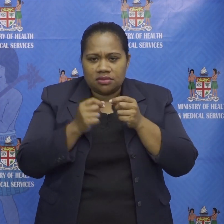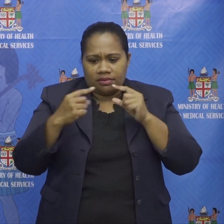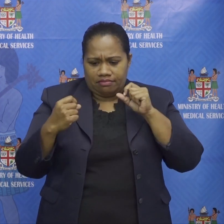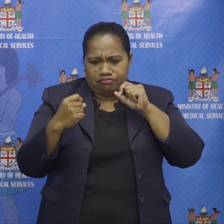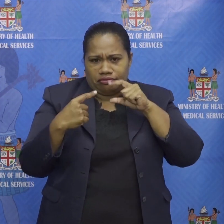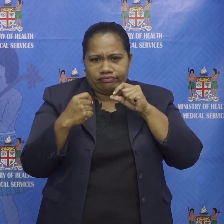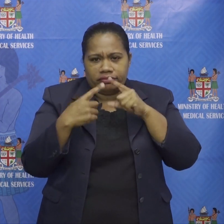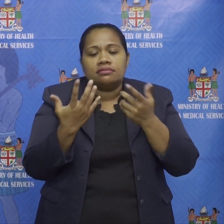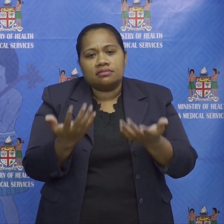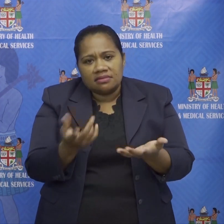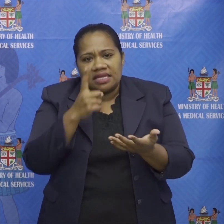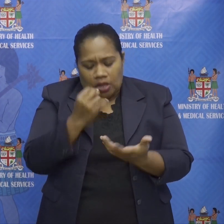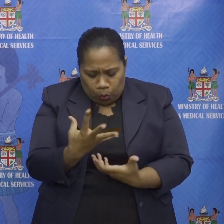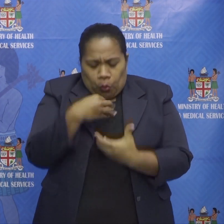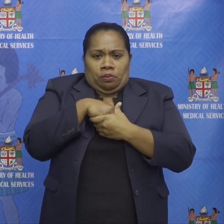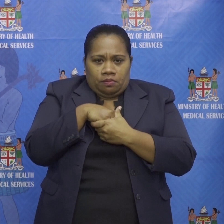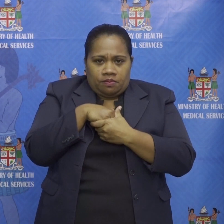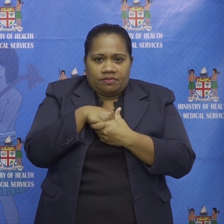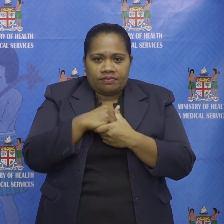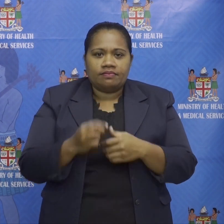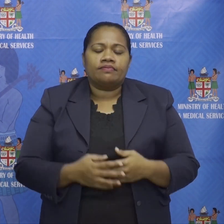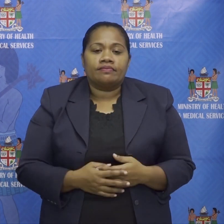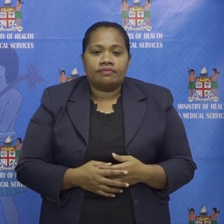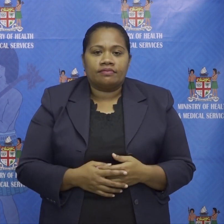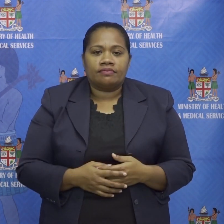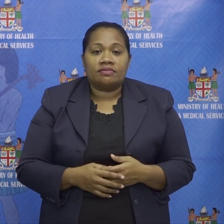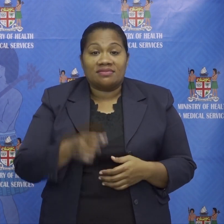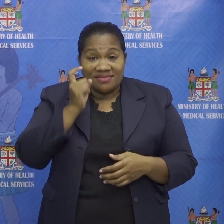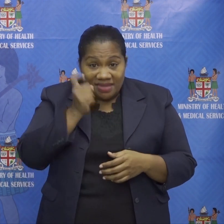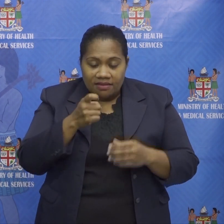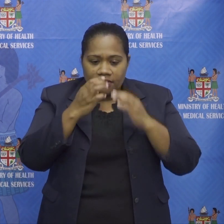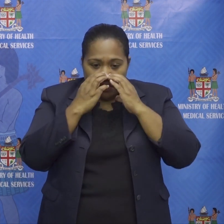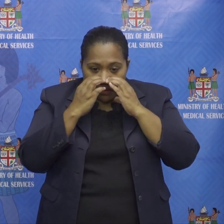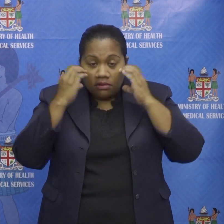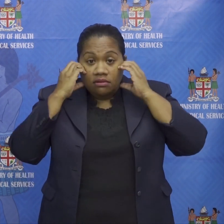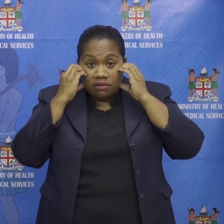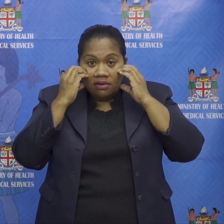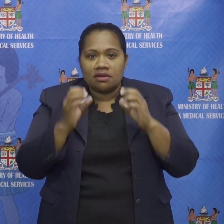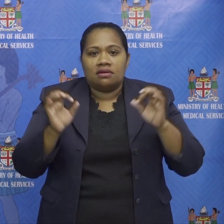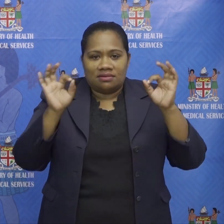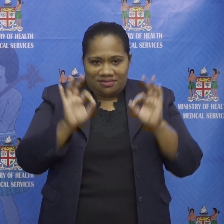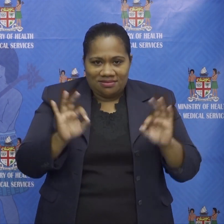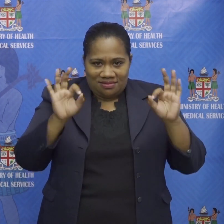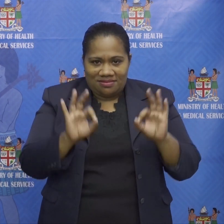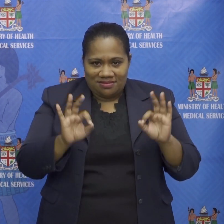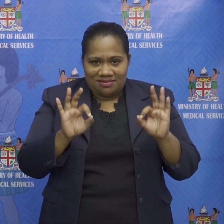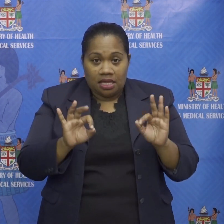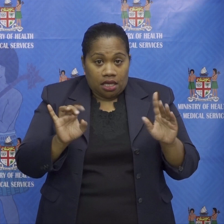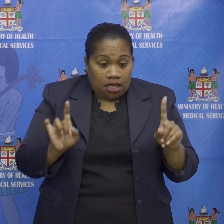drops droplets that if left unmasked and non-distant are proven killers